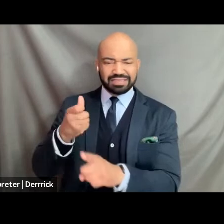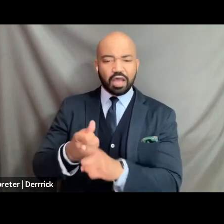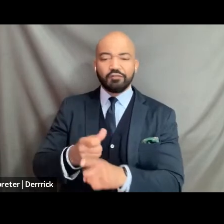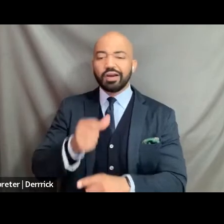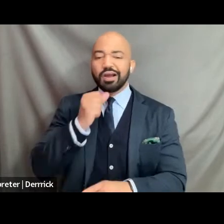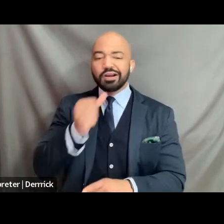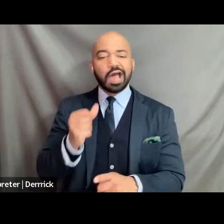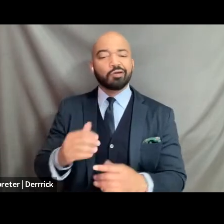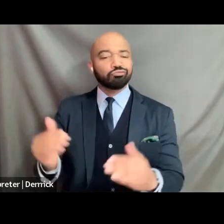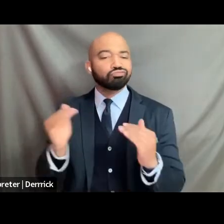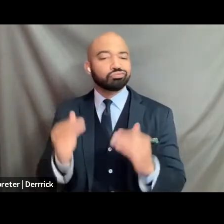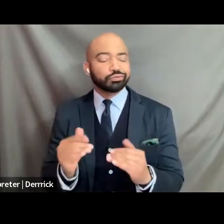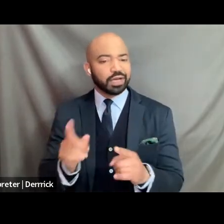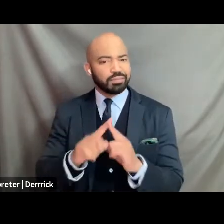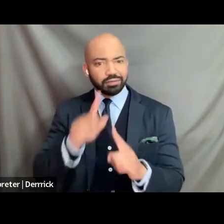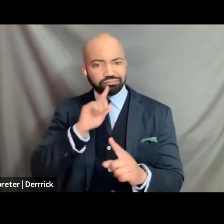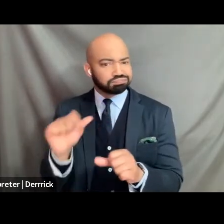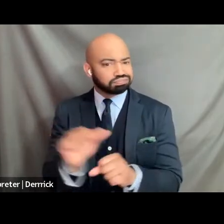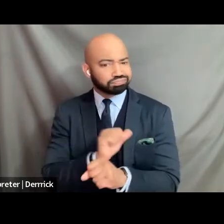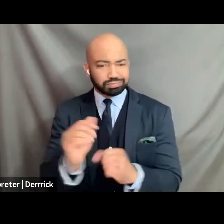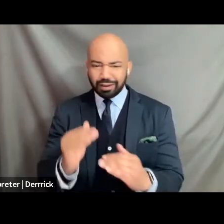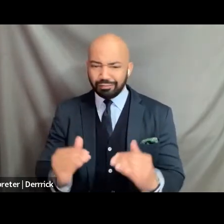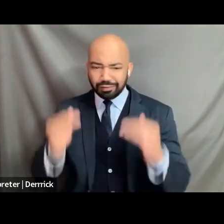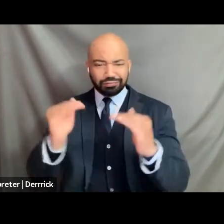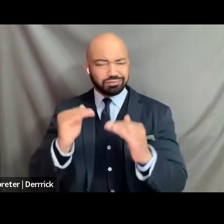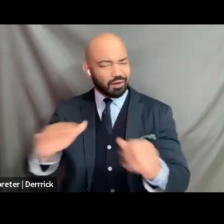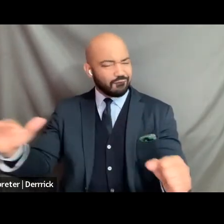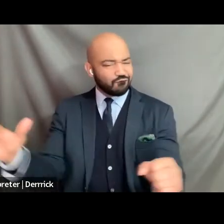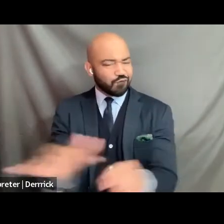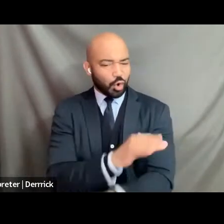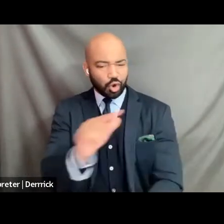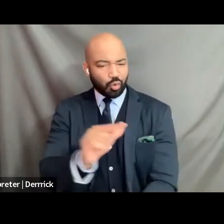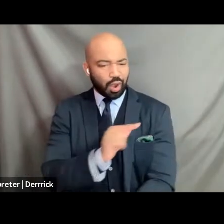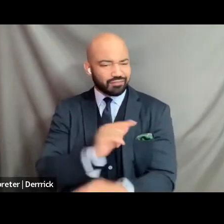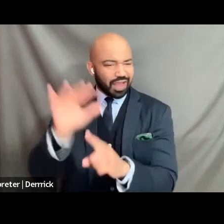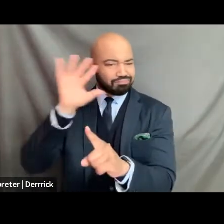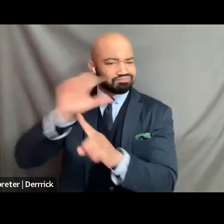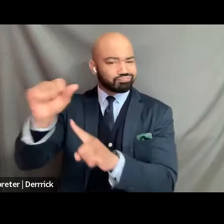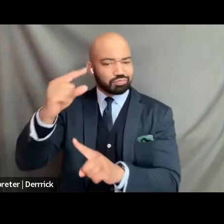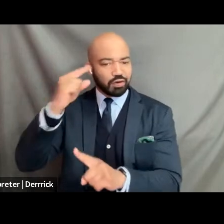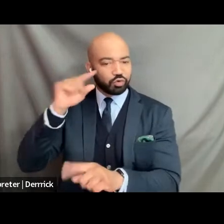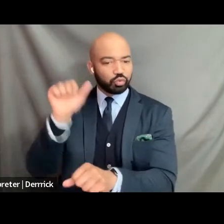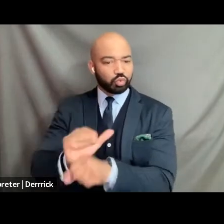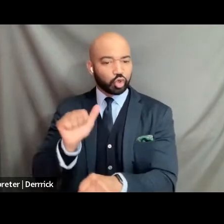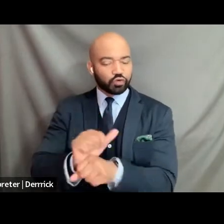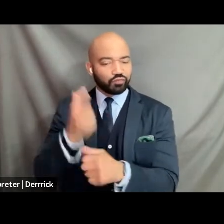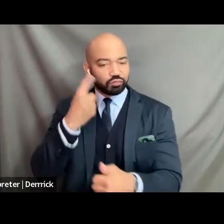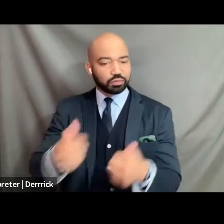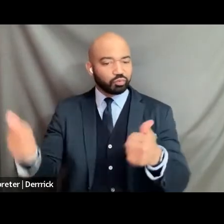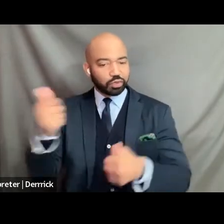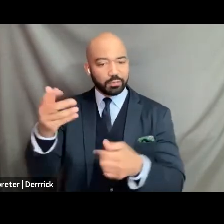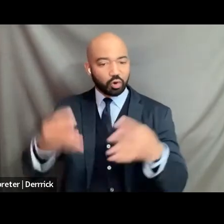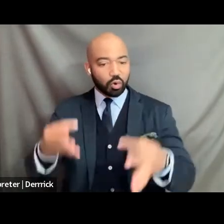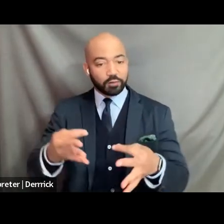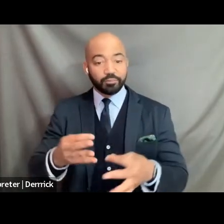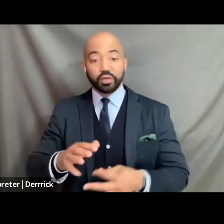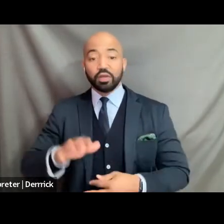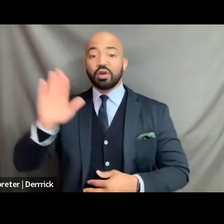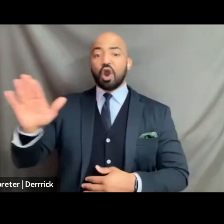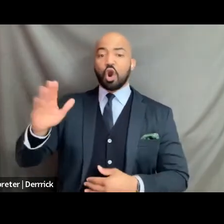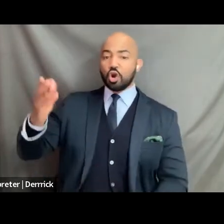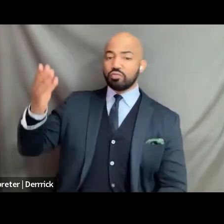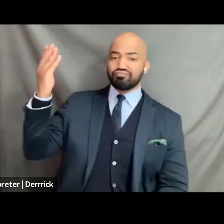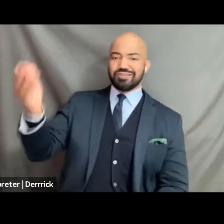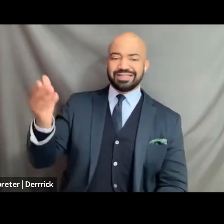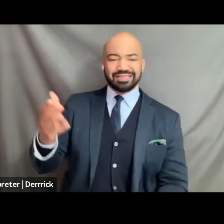for appointment to the supreme court her presence is also a possibility represents a